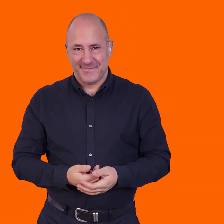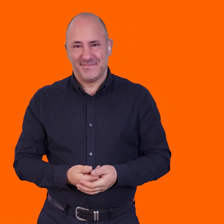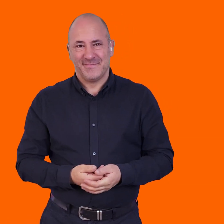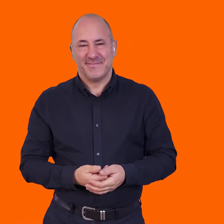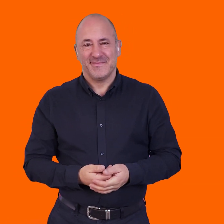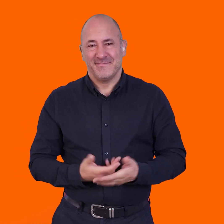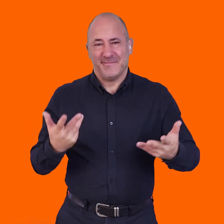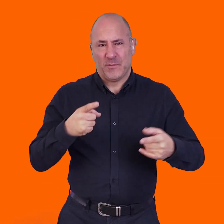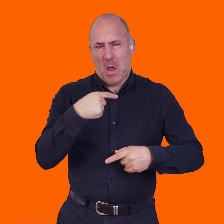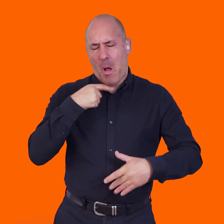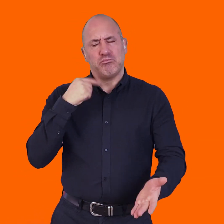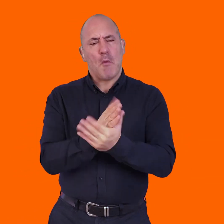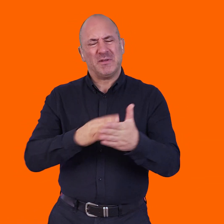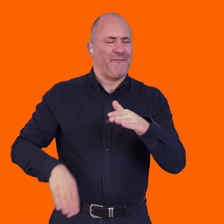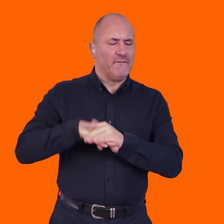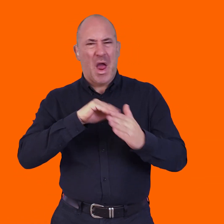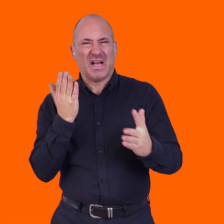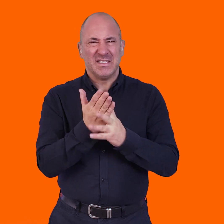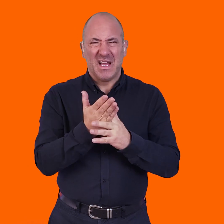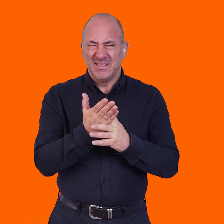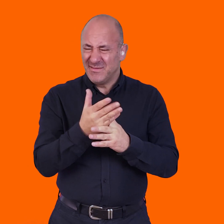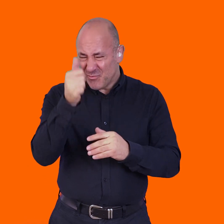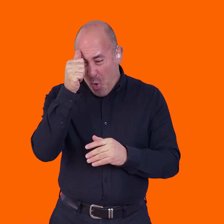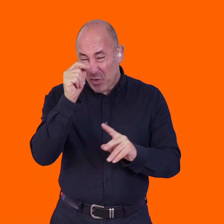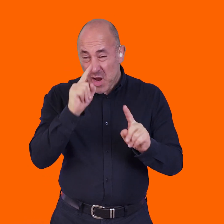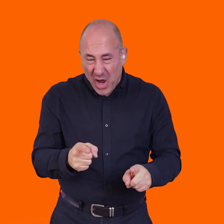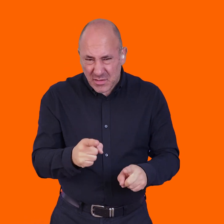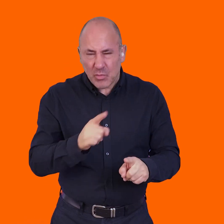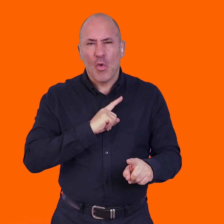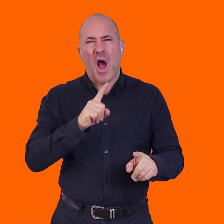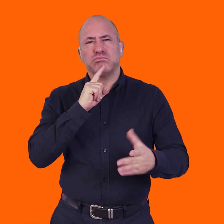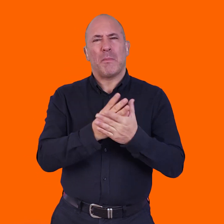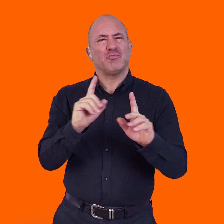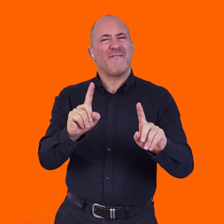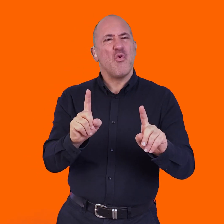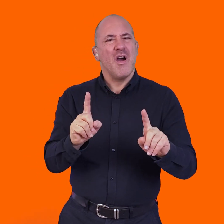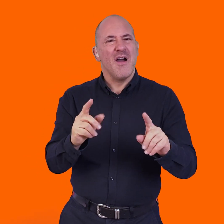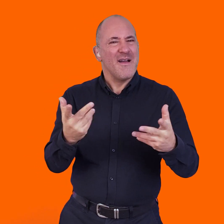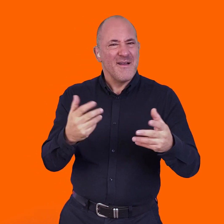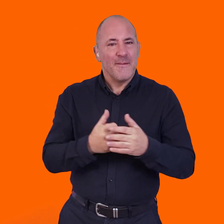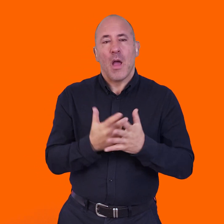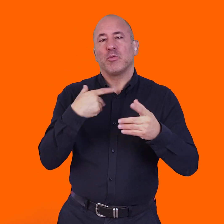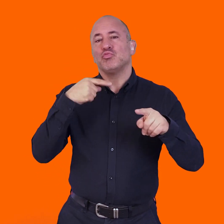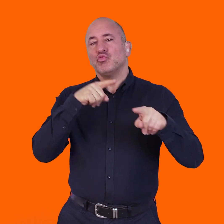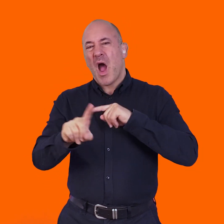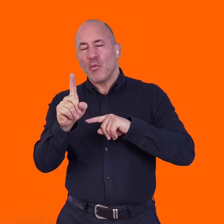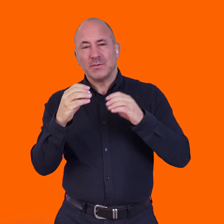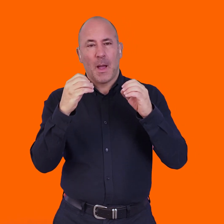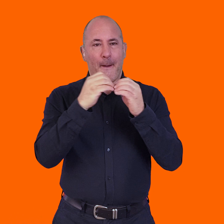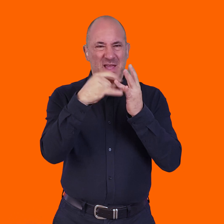accessibility. If that doesn't exist, there's no point in promising something that you can't do. But what we always